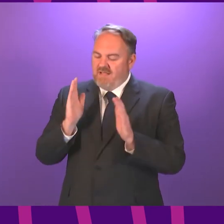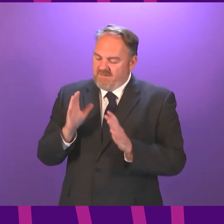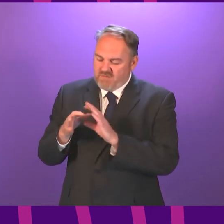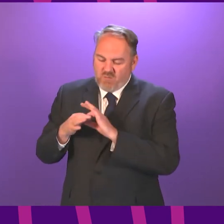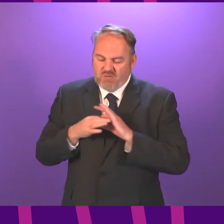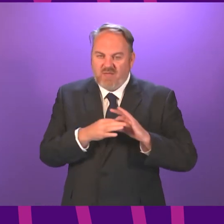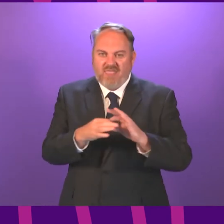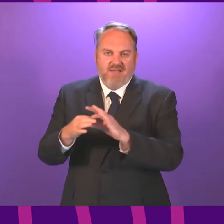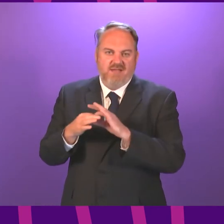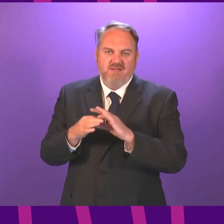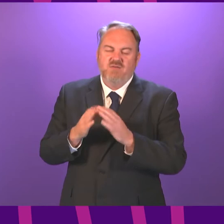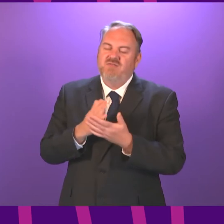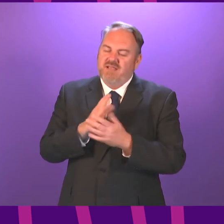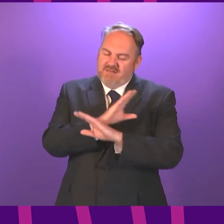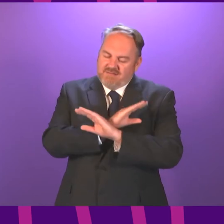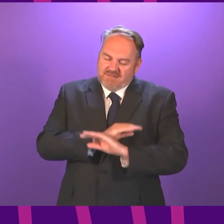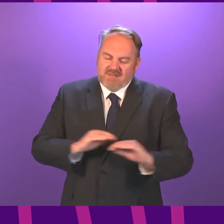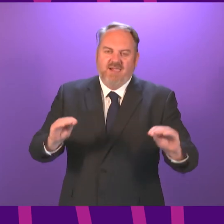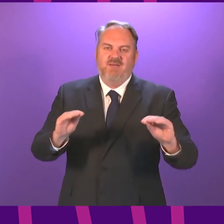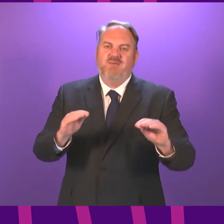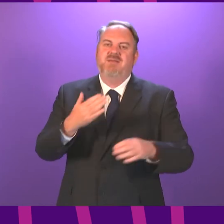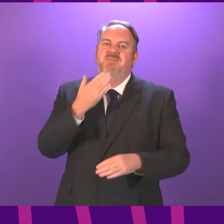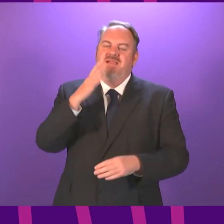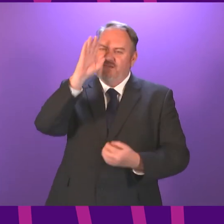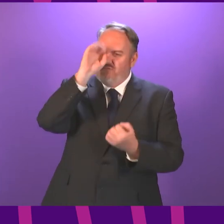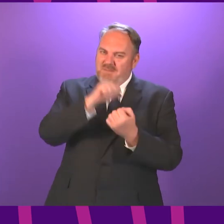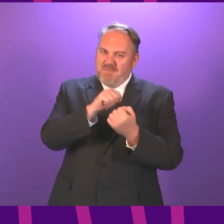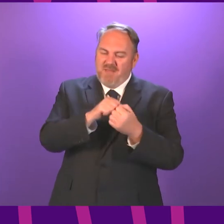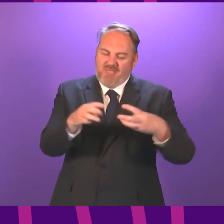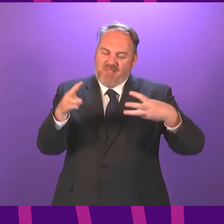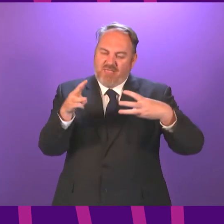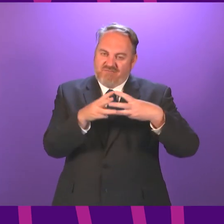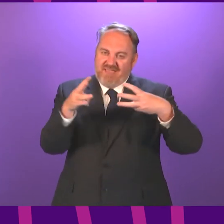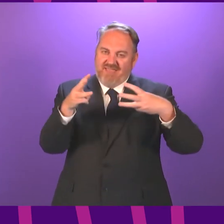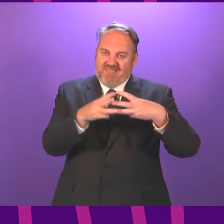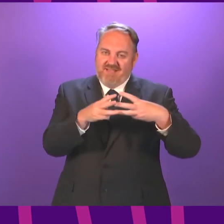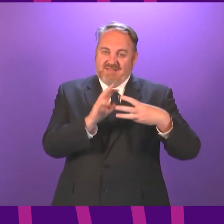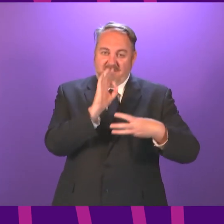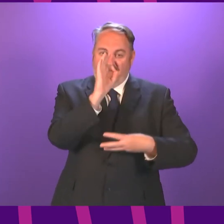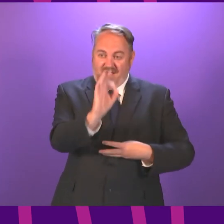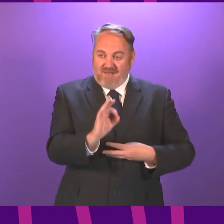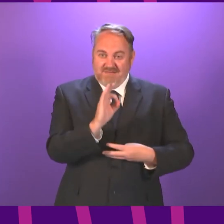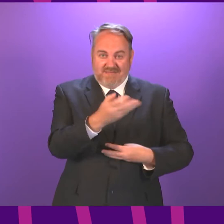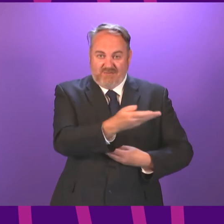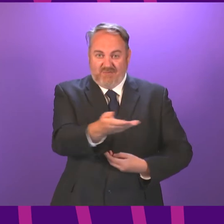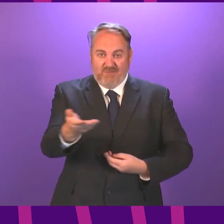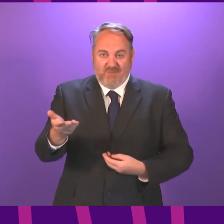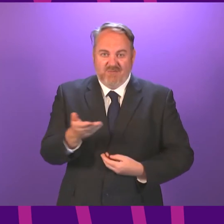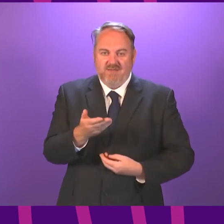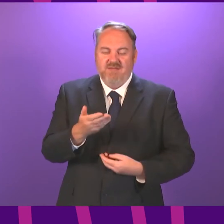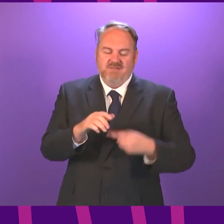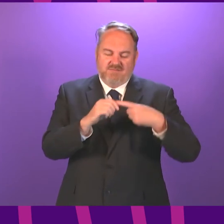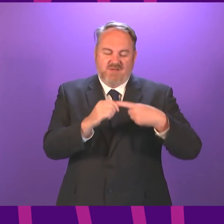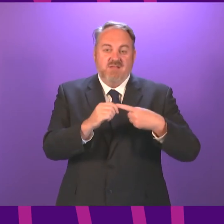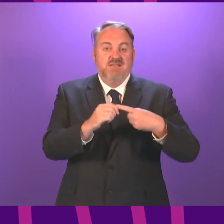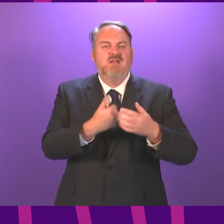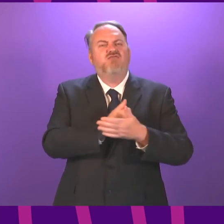So, want to finish by reiterating the three key requests that are being made of all of us. Firstly, please do